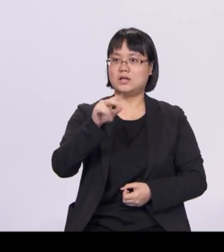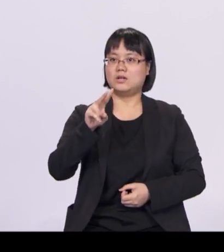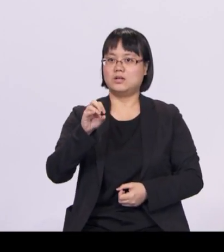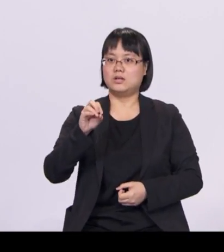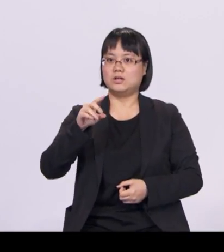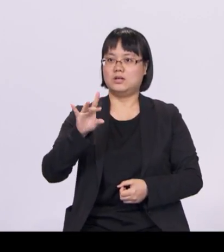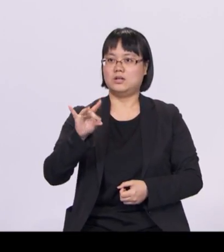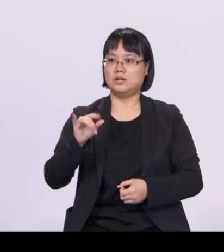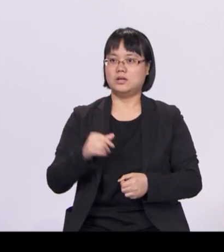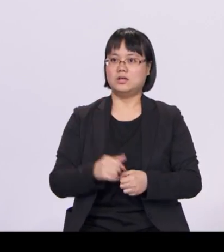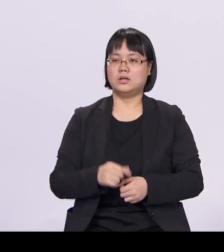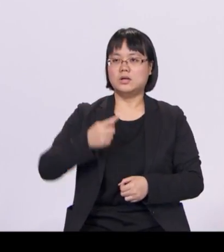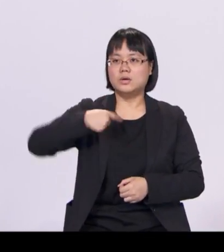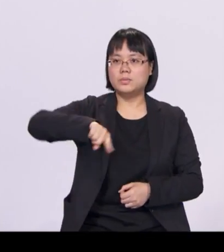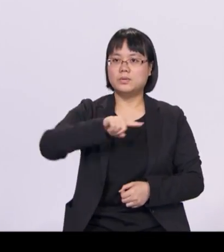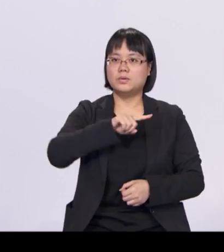estimated at $12.8 billion.